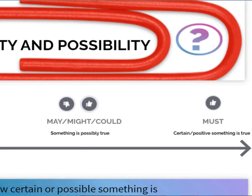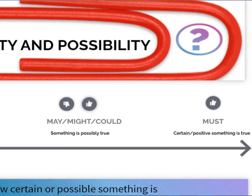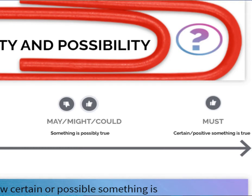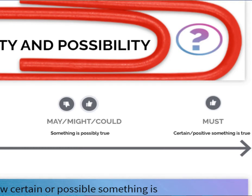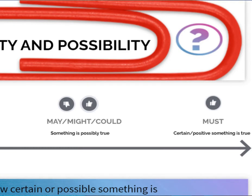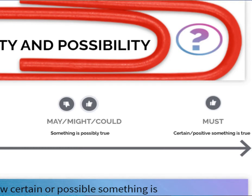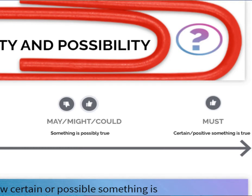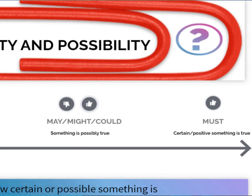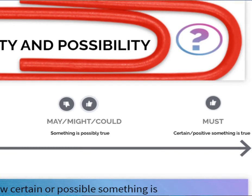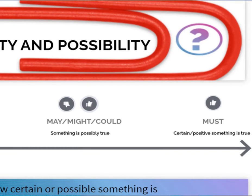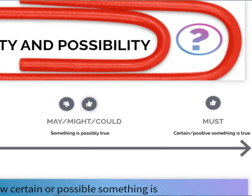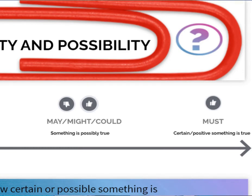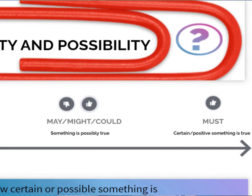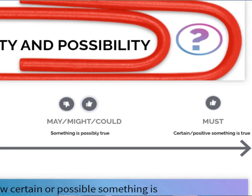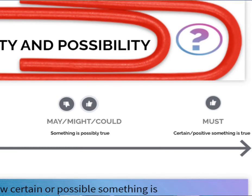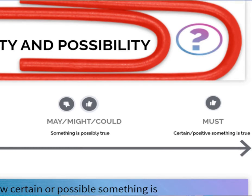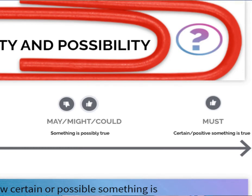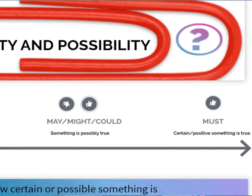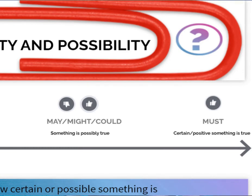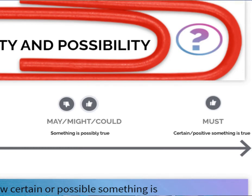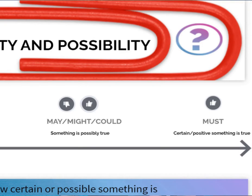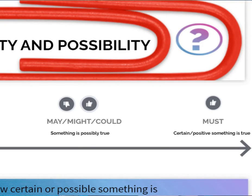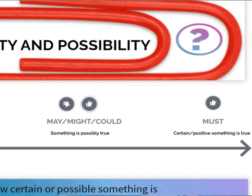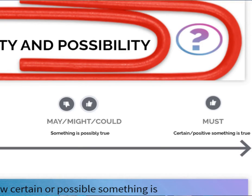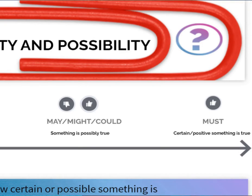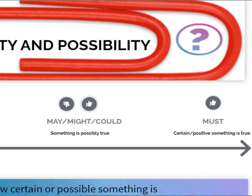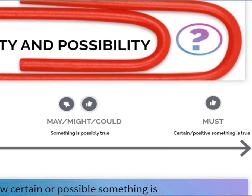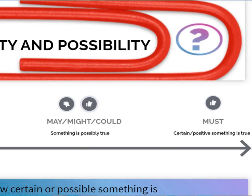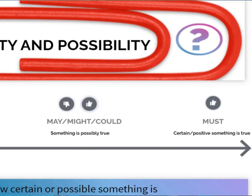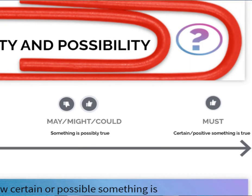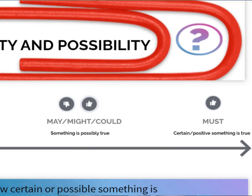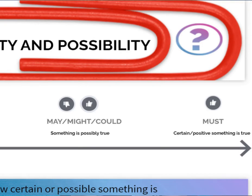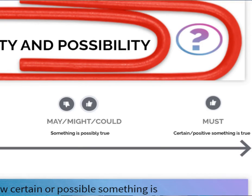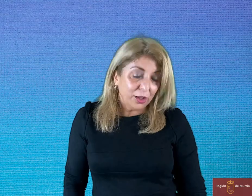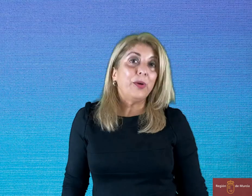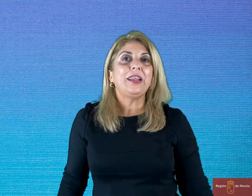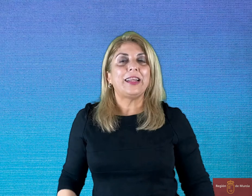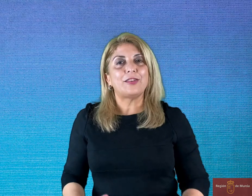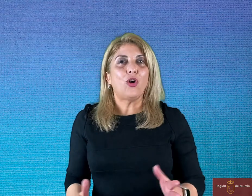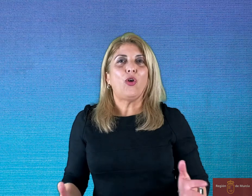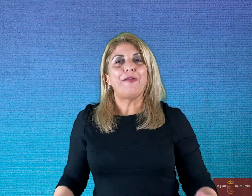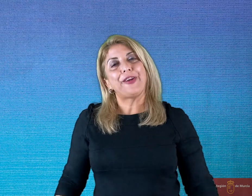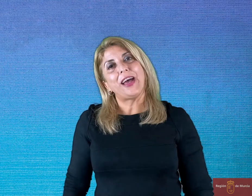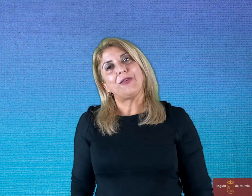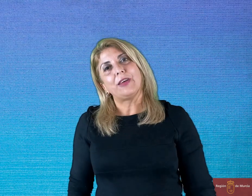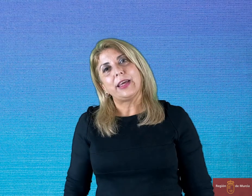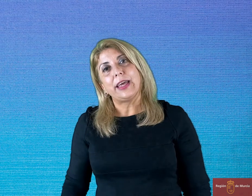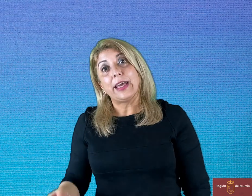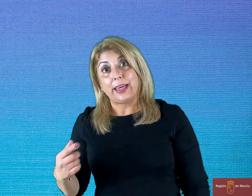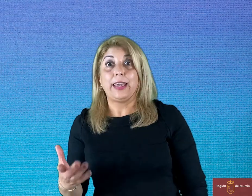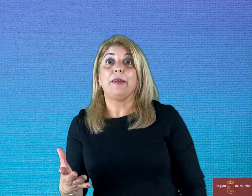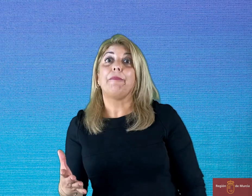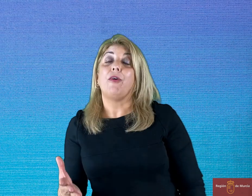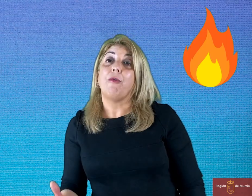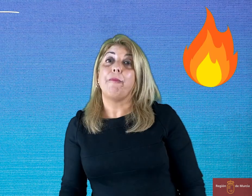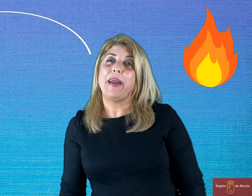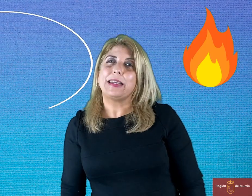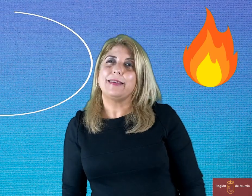something isn't true, then you use can't. Well, that's all for now. Keep on practicing